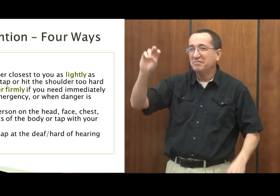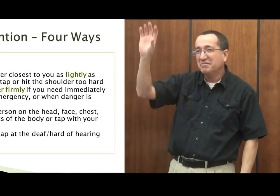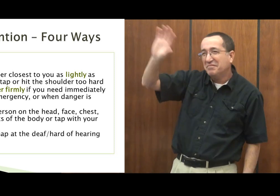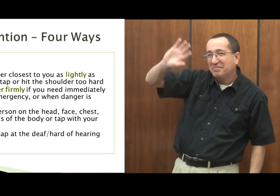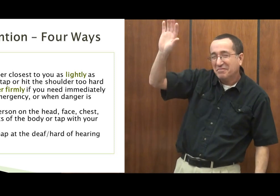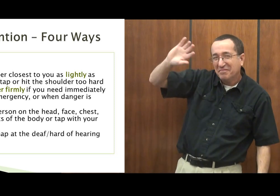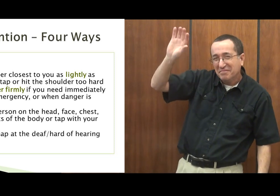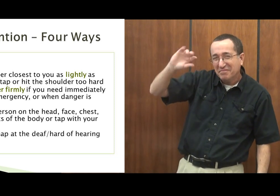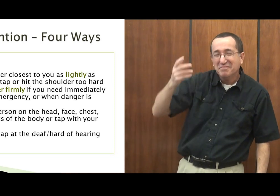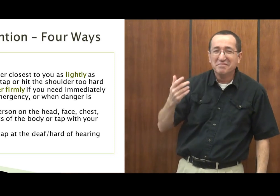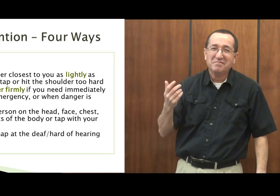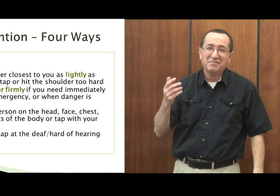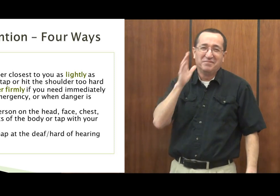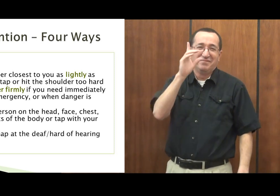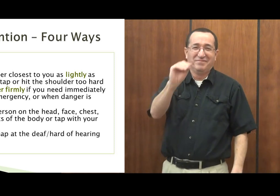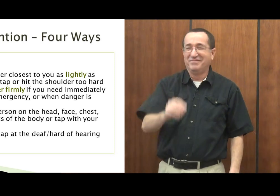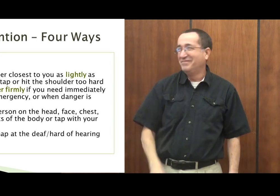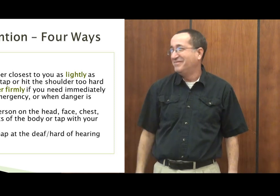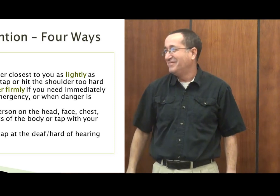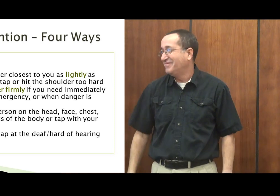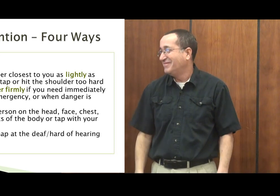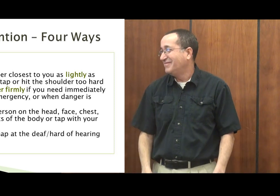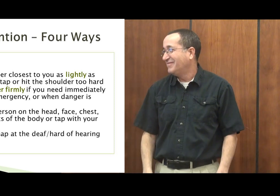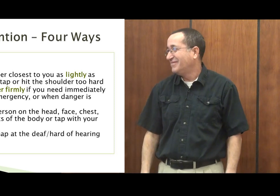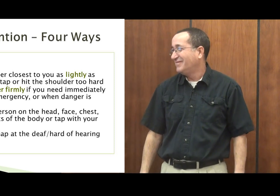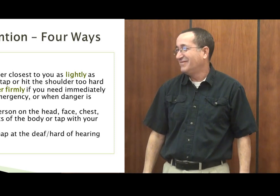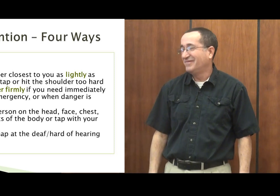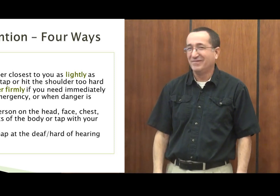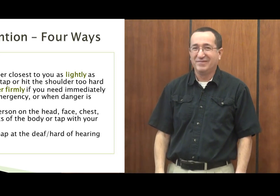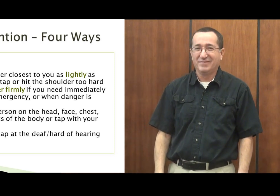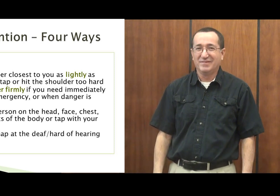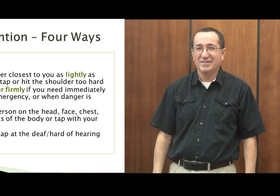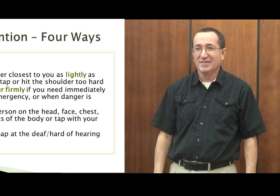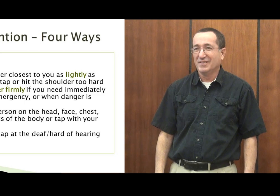this way? You can wave your hand easily. I will explain that in a minute here. Next slide.